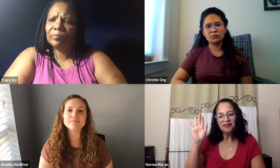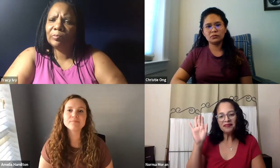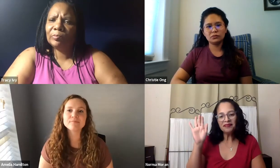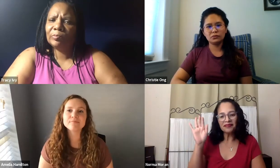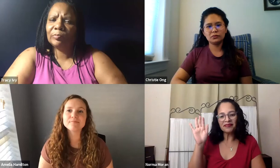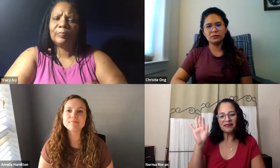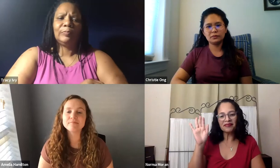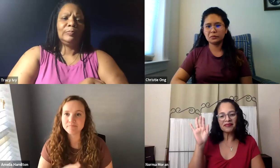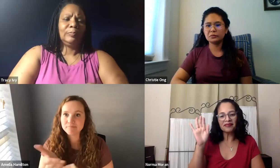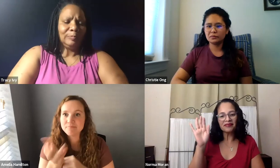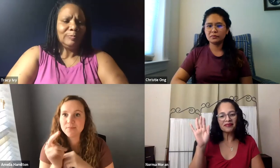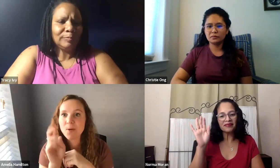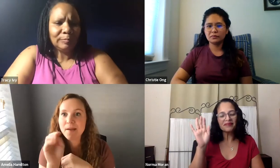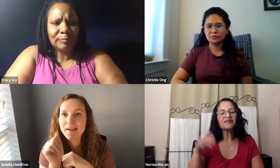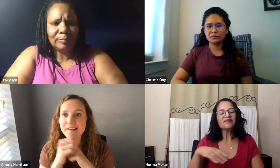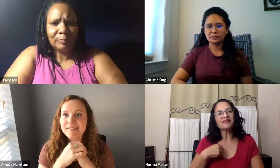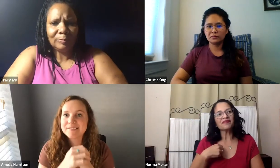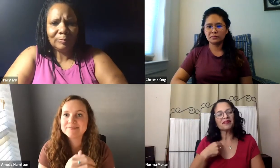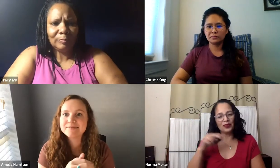Take a minute to ponder that if you need. Norma?